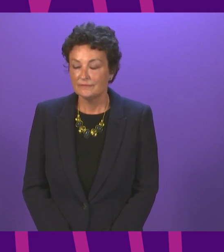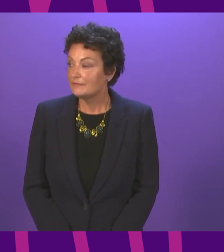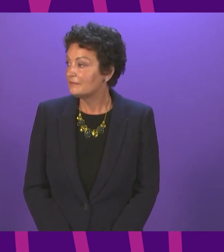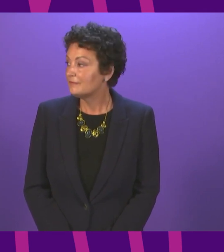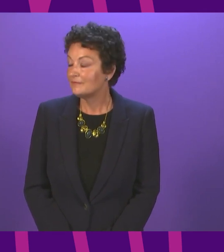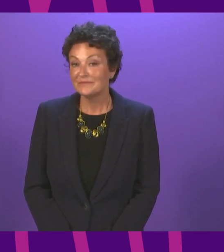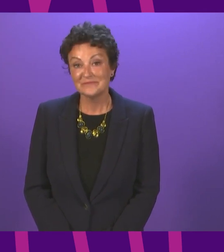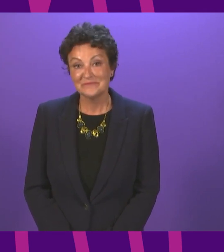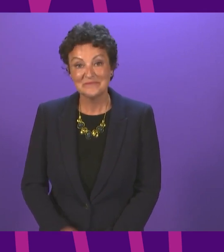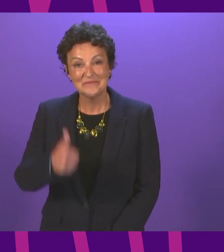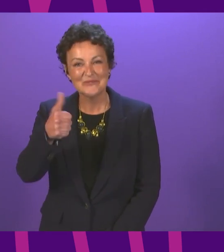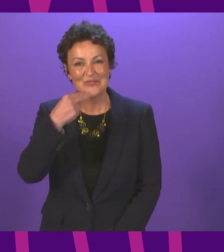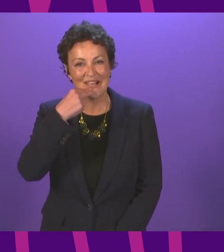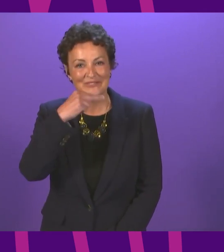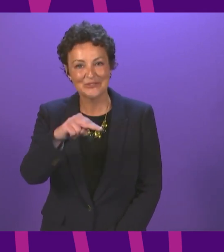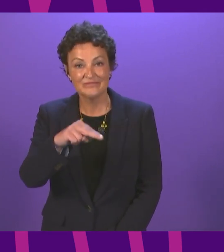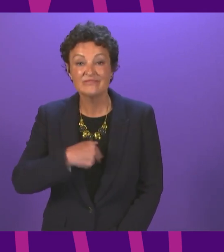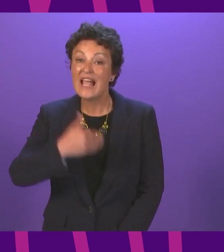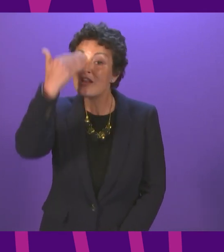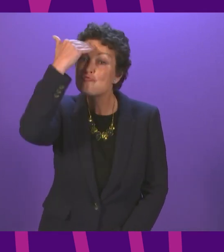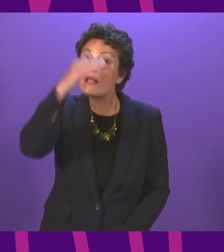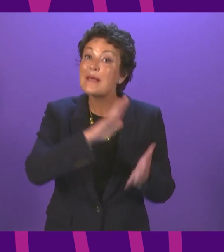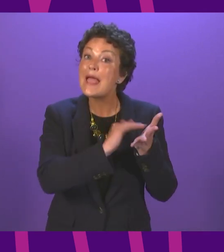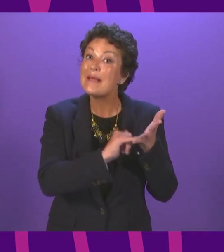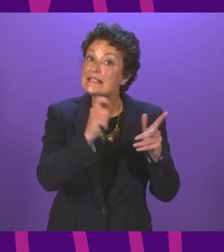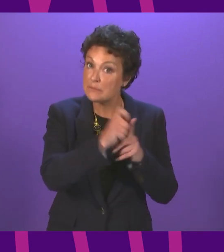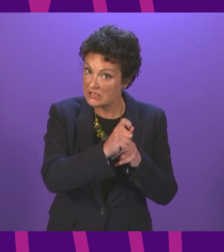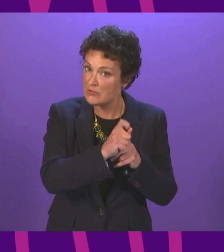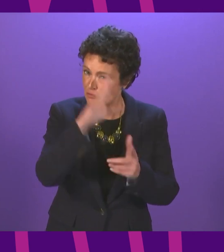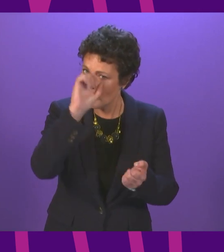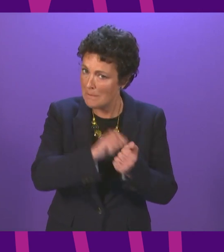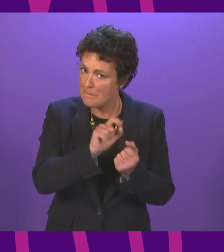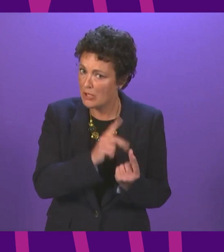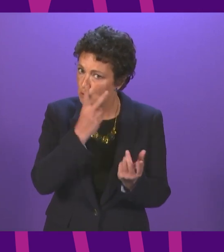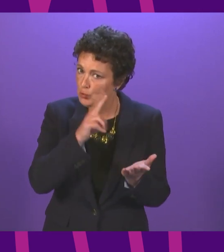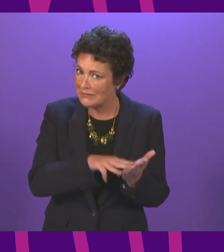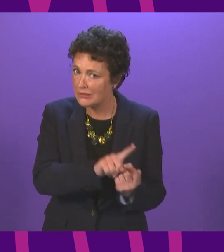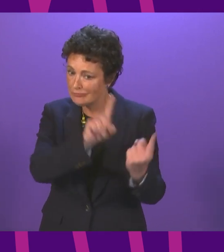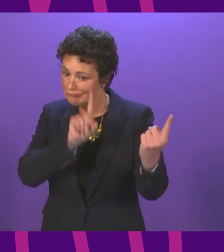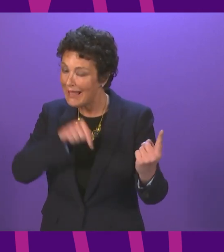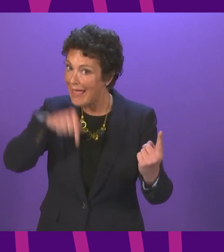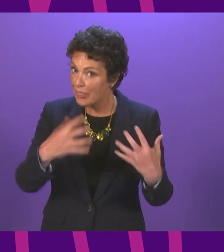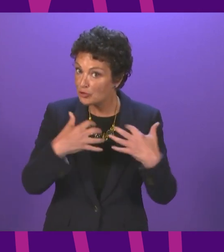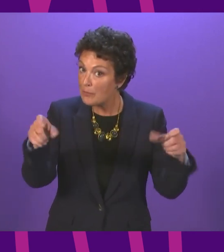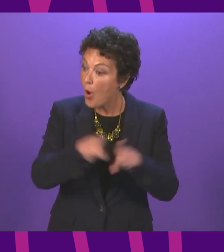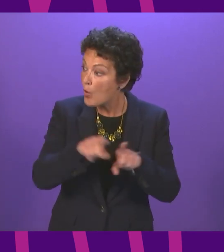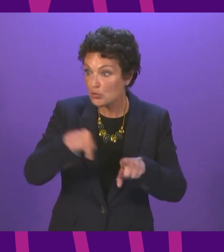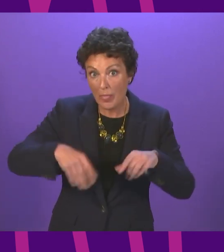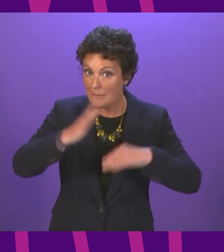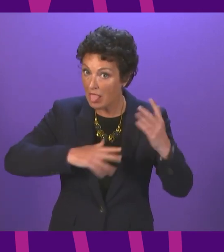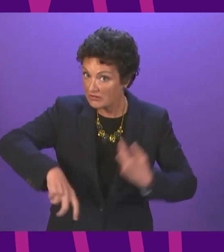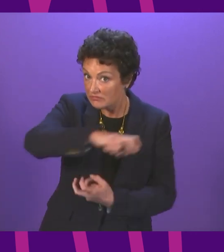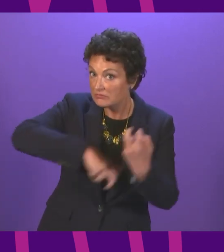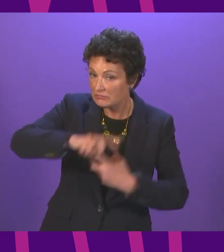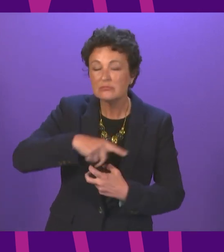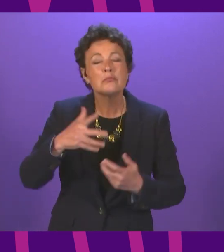Good afternoon. Can I remind members that social distancing measures are in place in the Chamber and across the Holyrood campus, and I